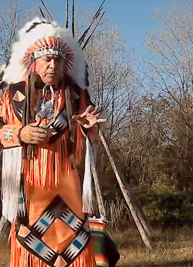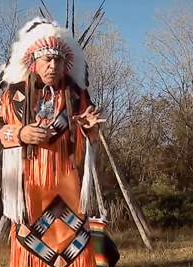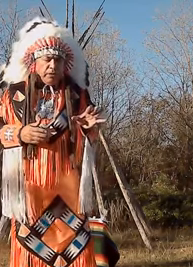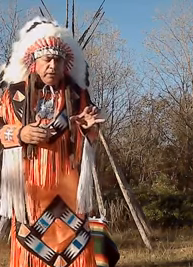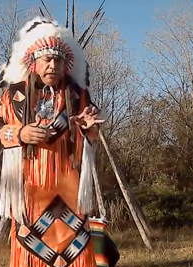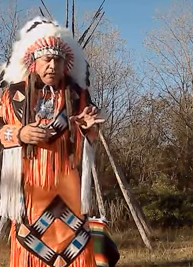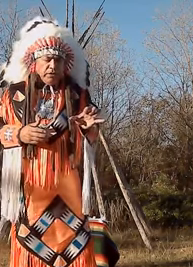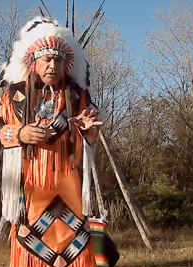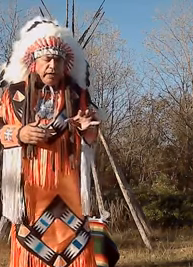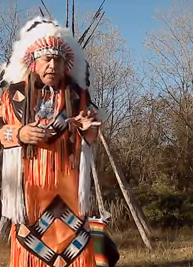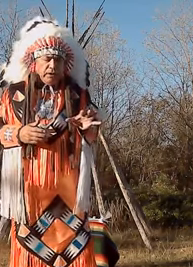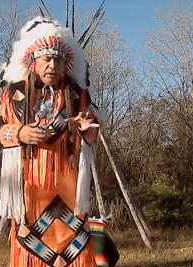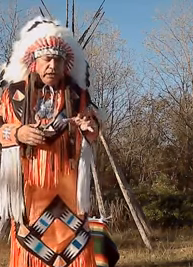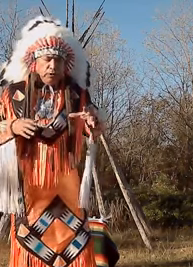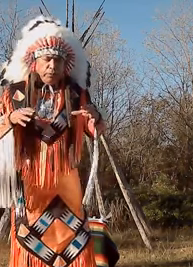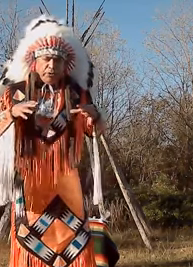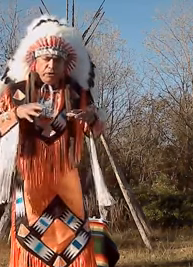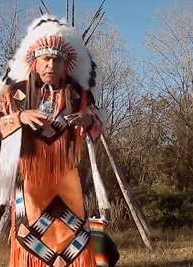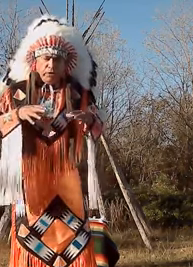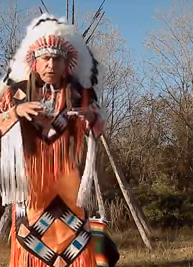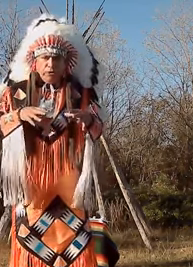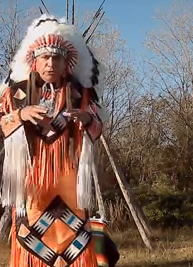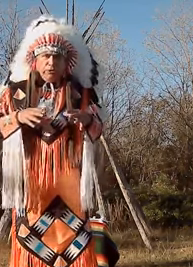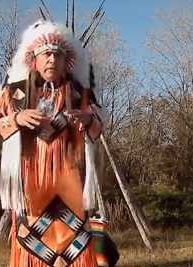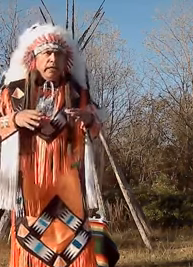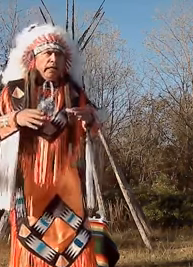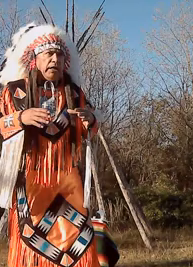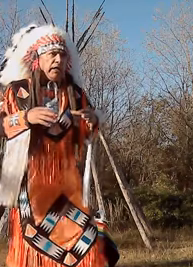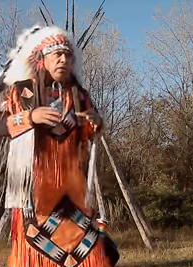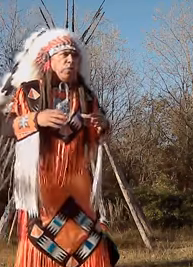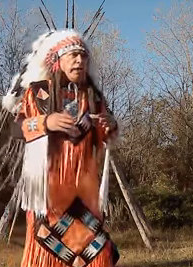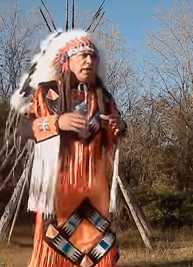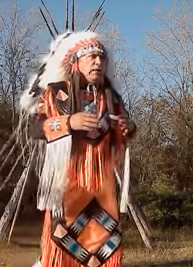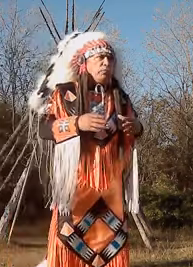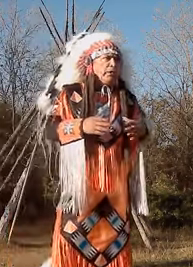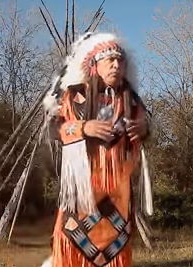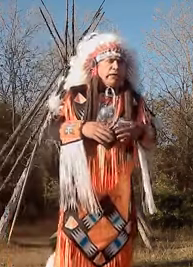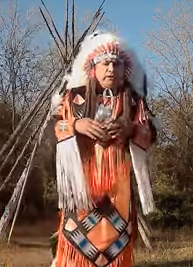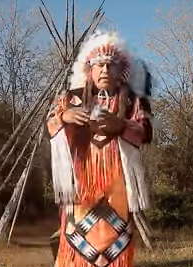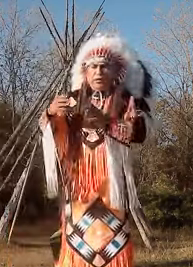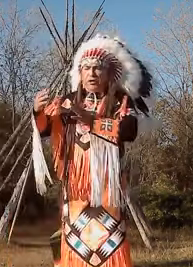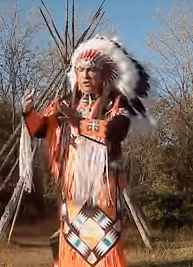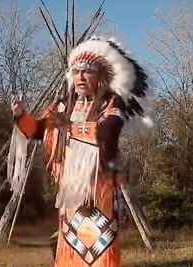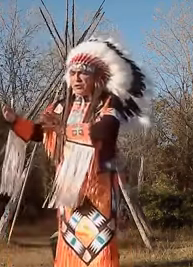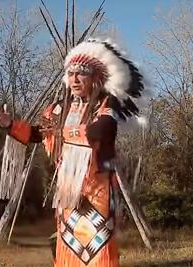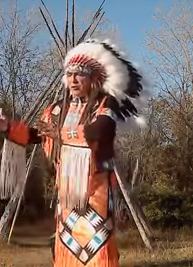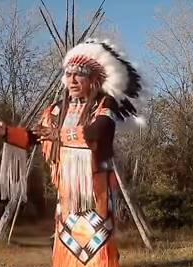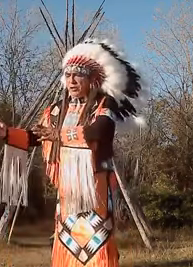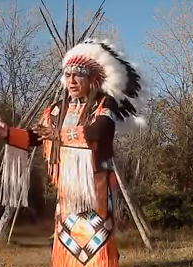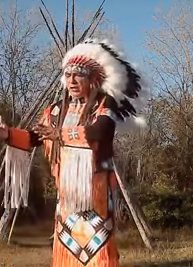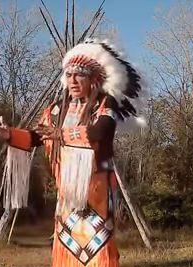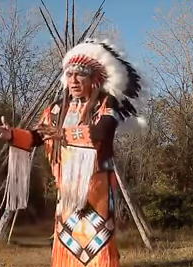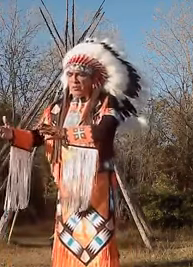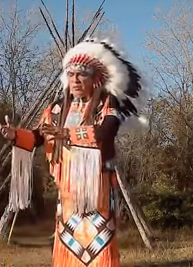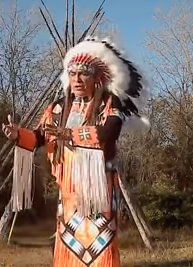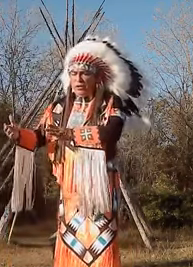important that today that we preserve our culture in a way that we can pass it down to the next generation. Because